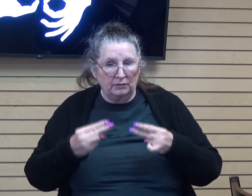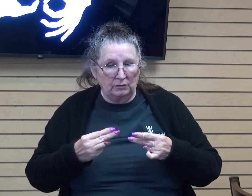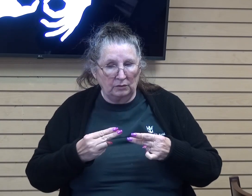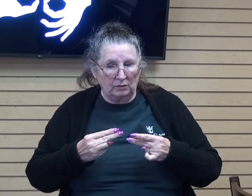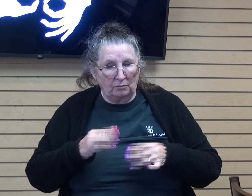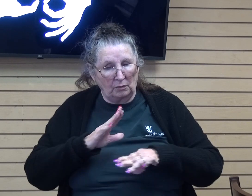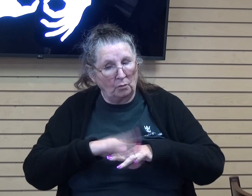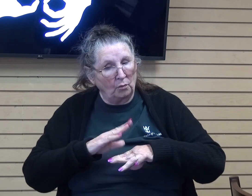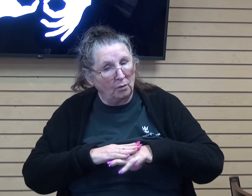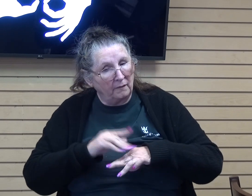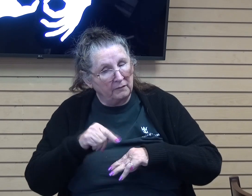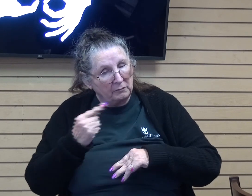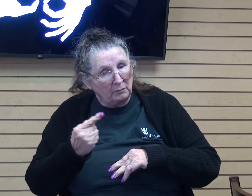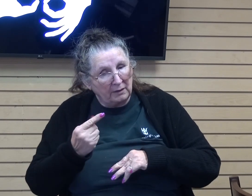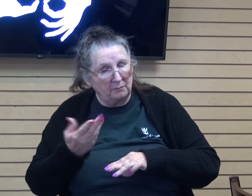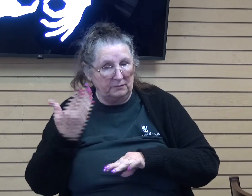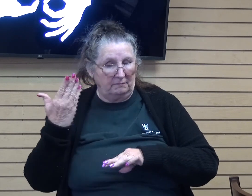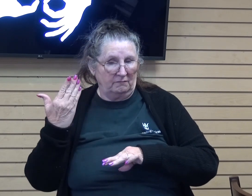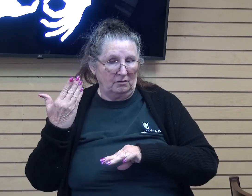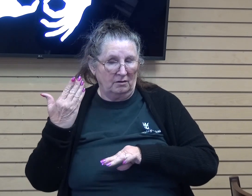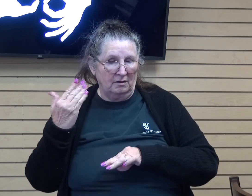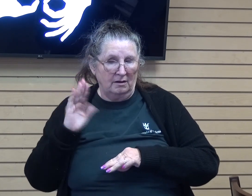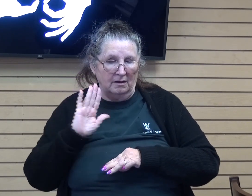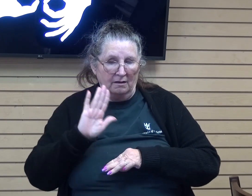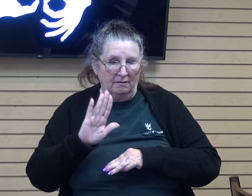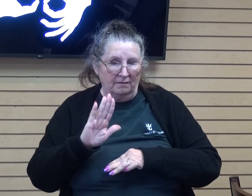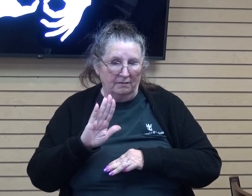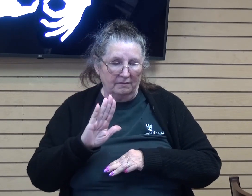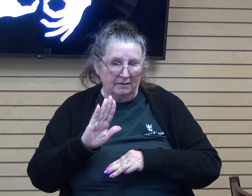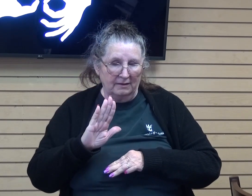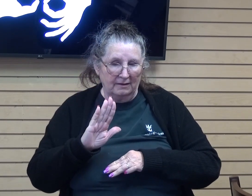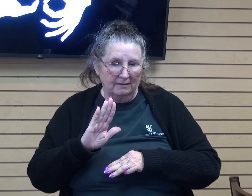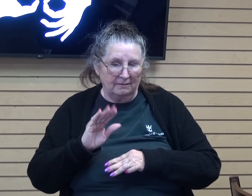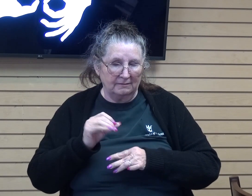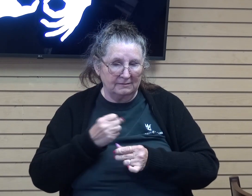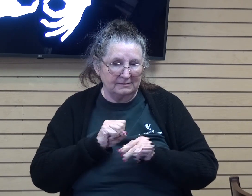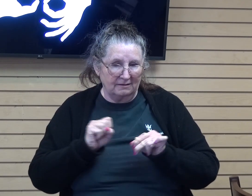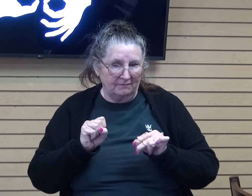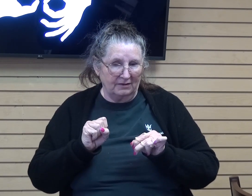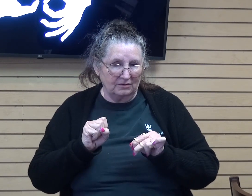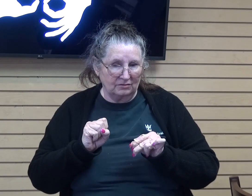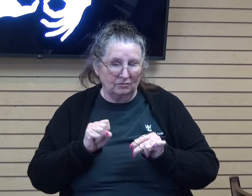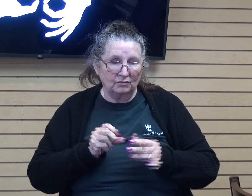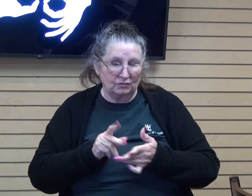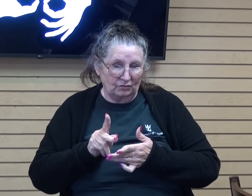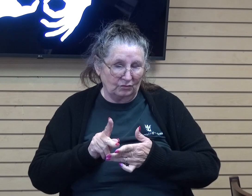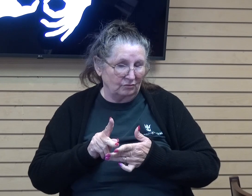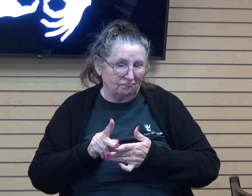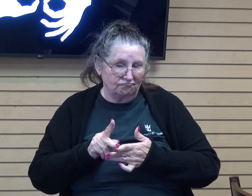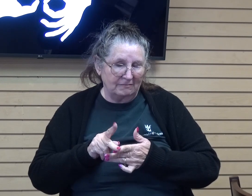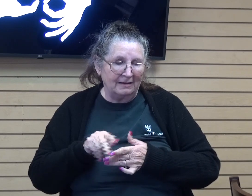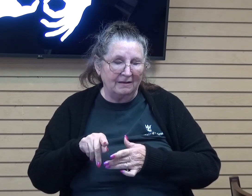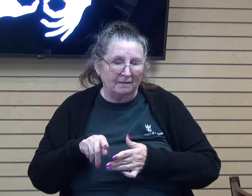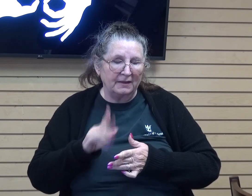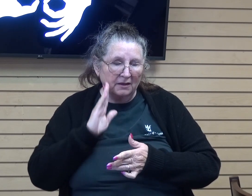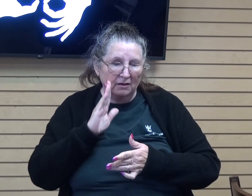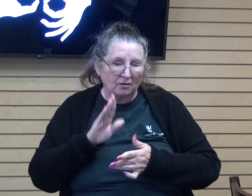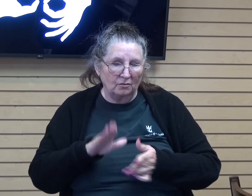warning them about of their come to come their own salvation. It was true. And he was wanting them to preserve their